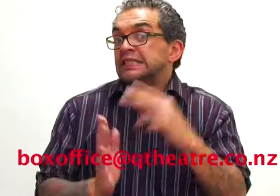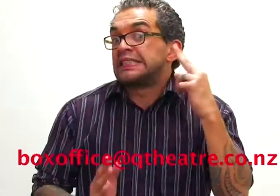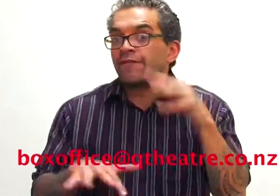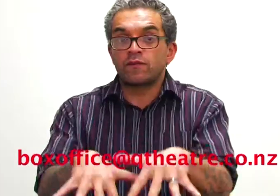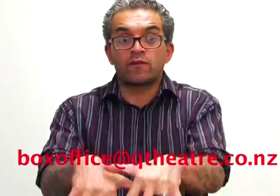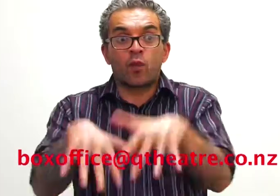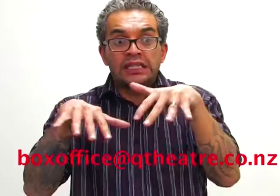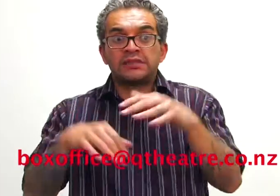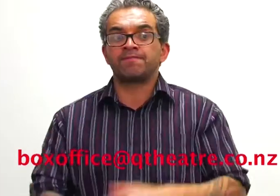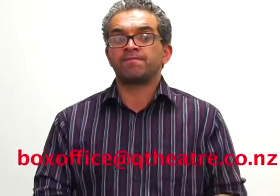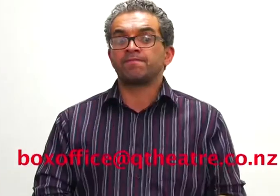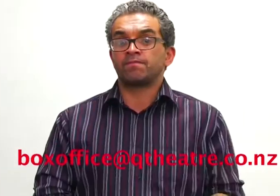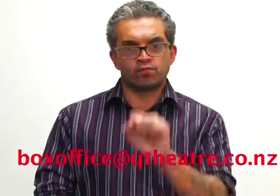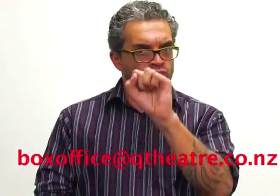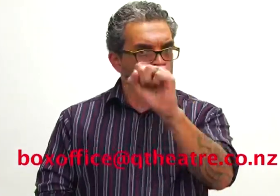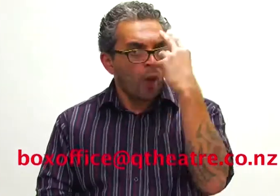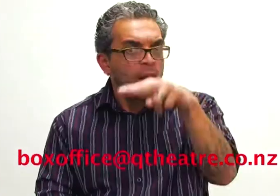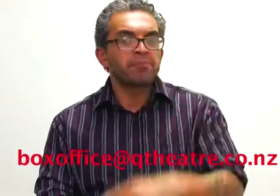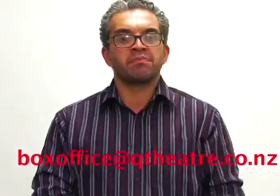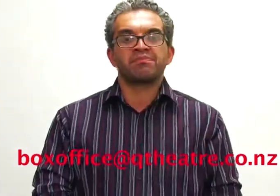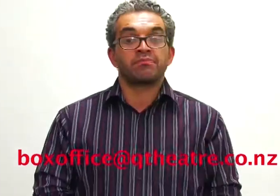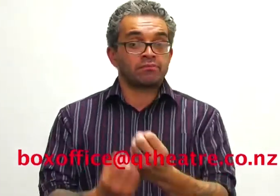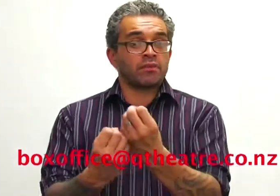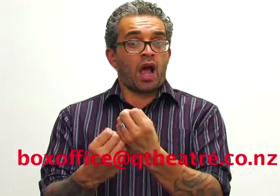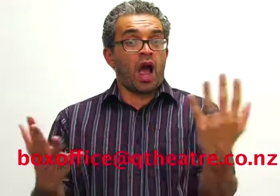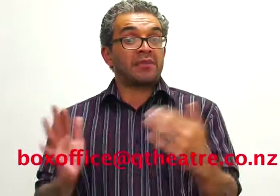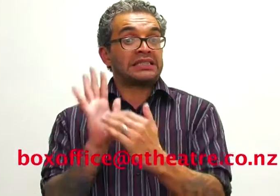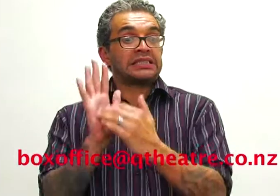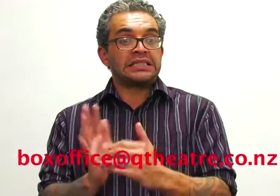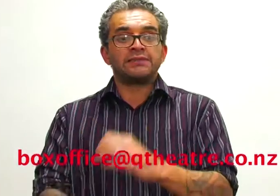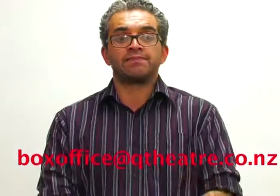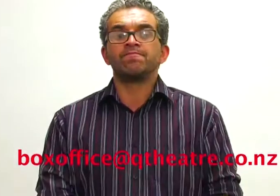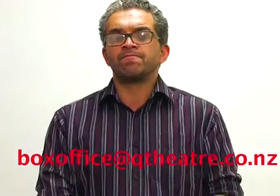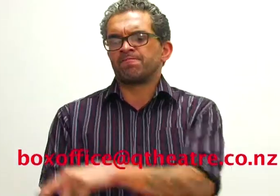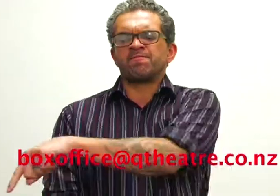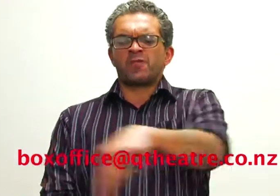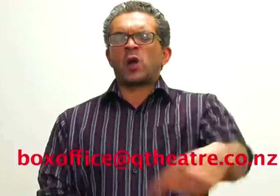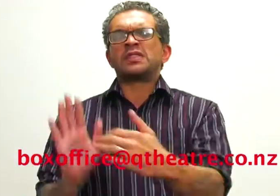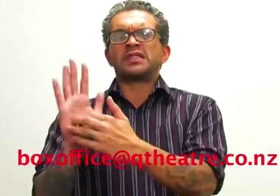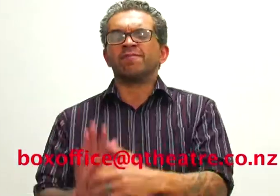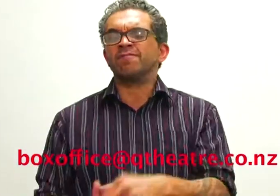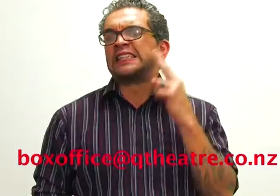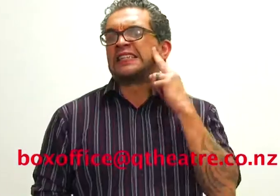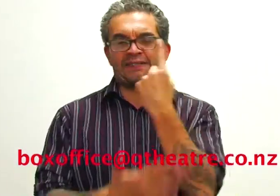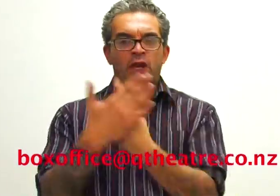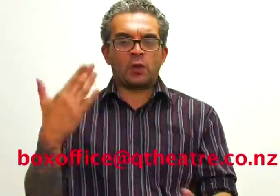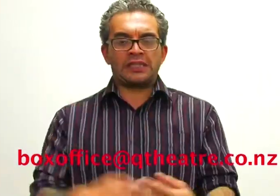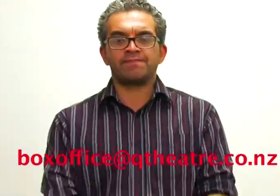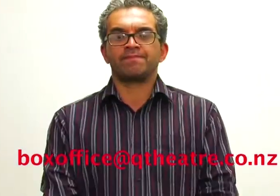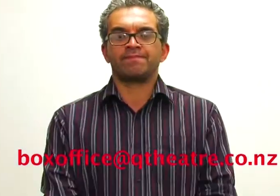Plus that you'd like to sit in a deaf audience and your name. Also how many seats. There are seats reserved